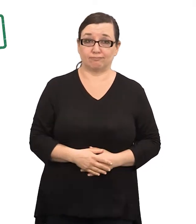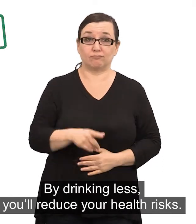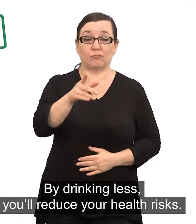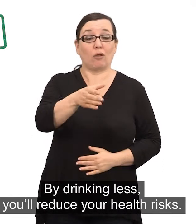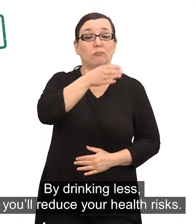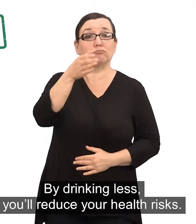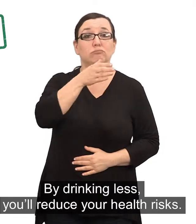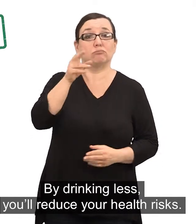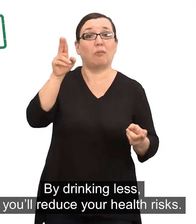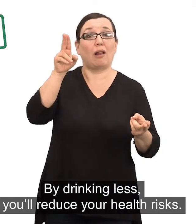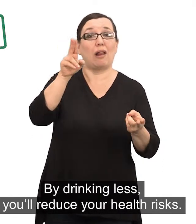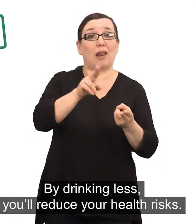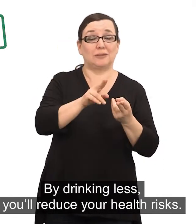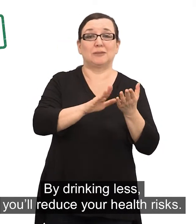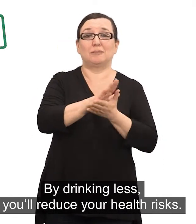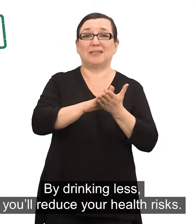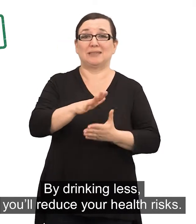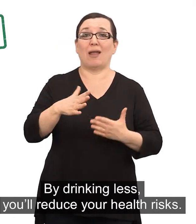By drinking less, you'll reduce your health risks.